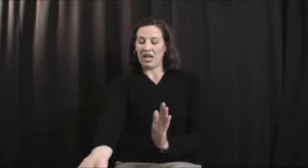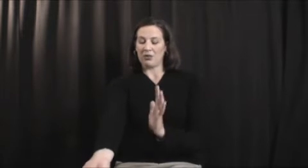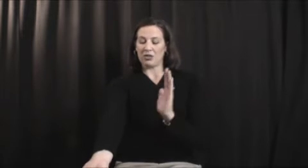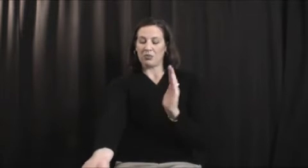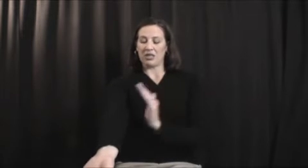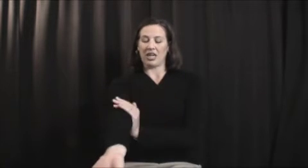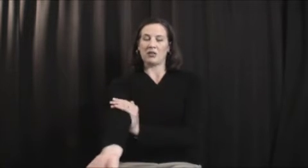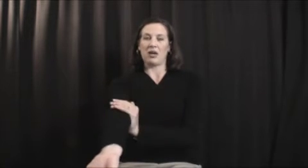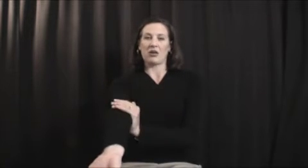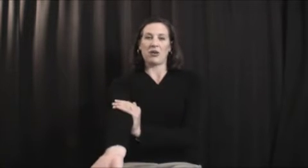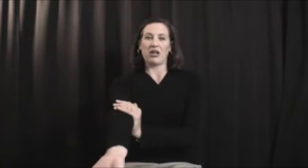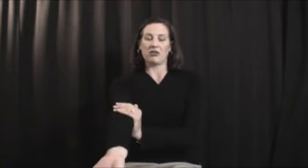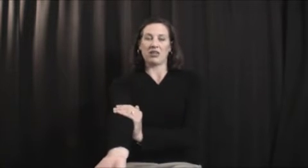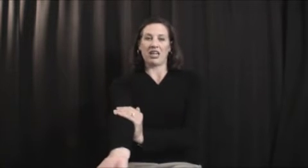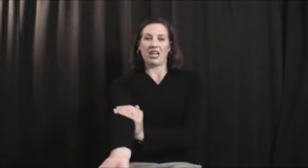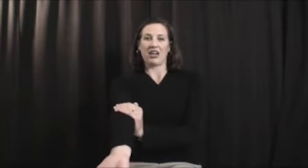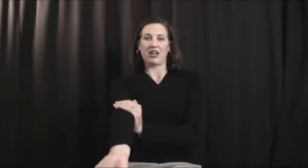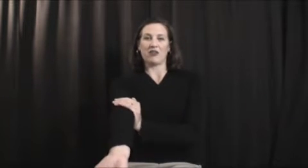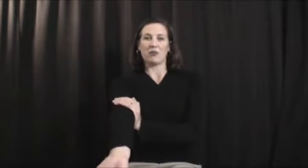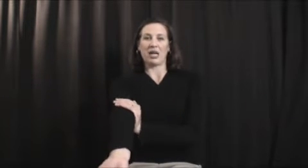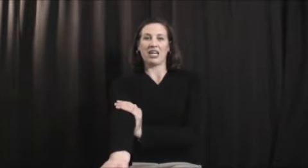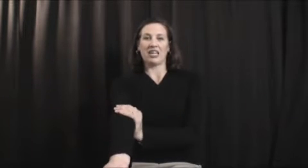Once you put the ice pack right over the area of pain.